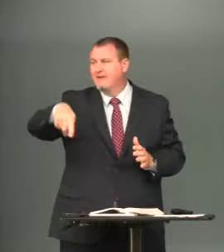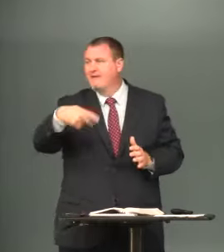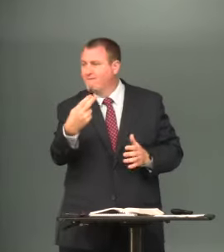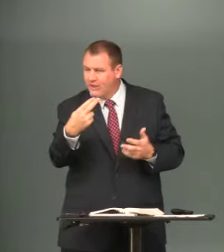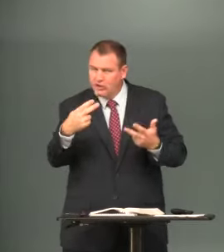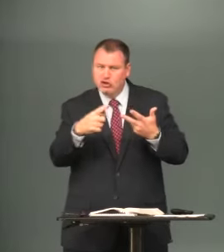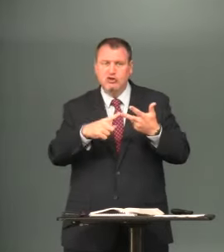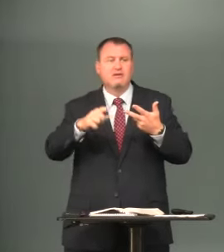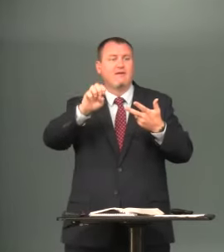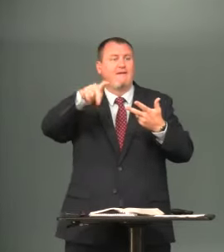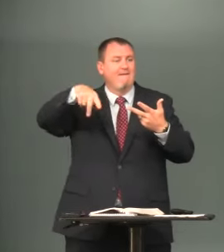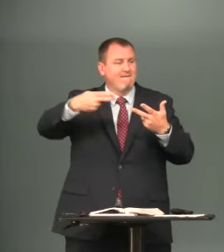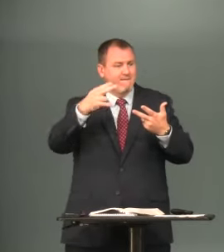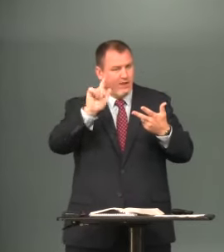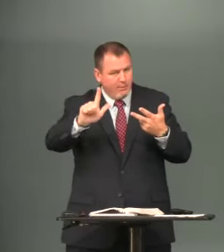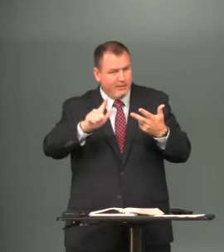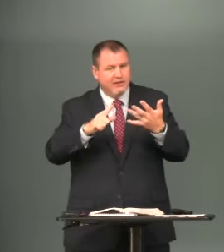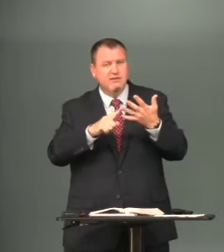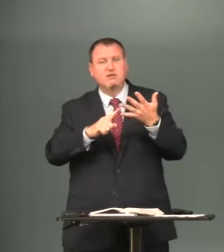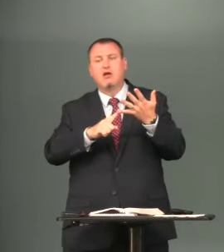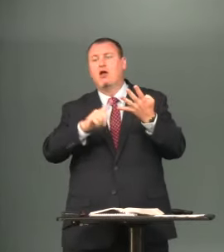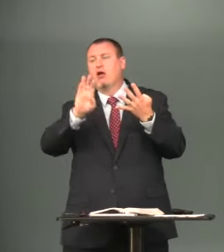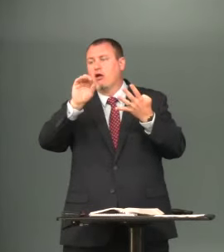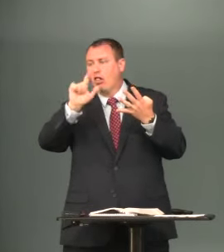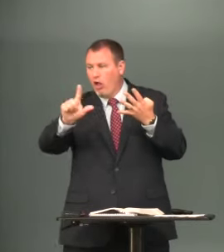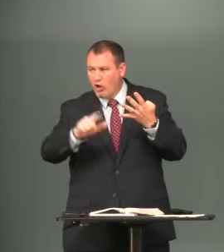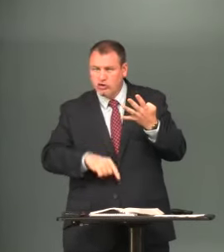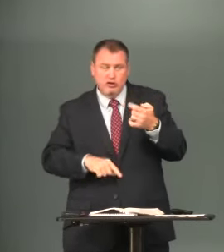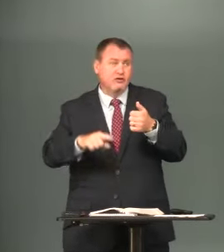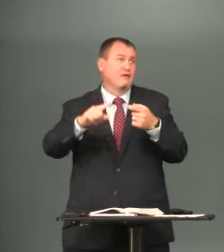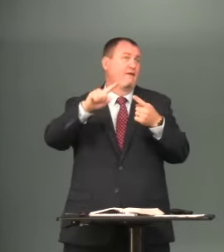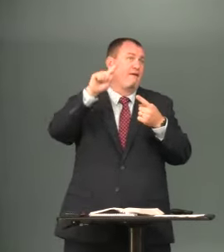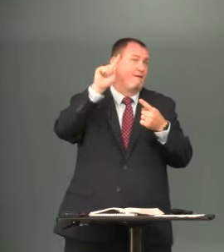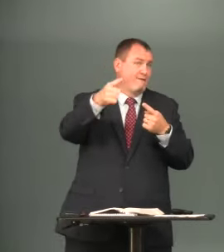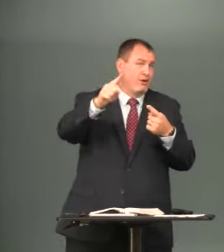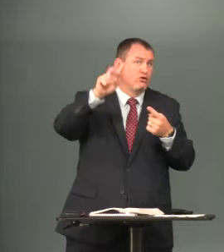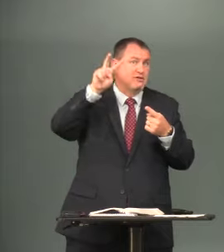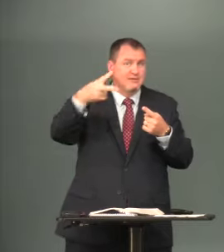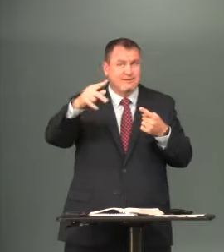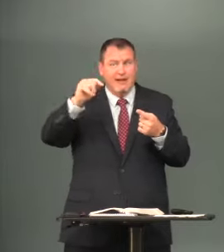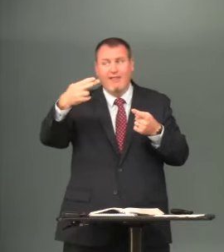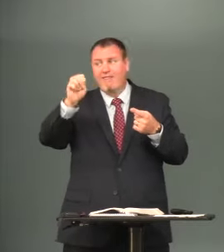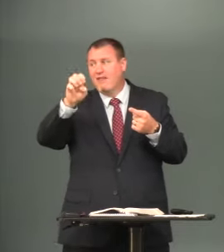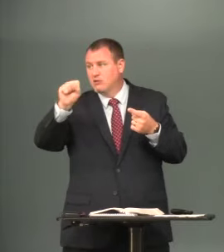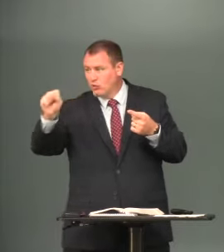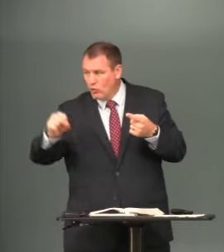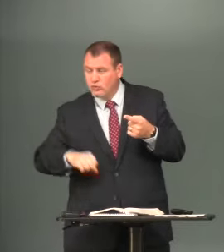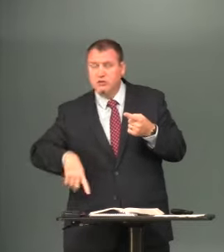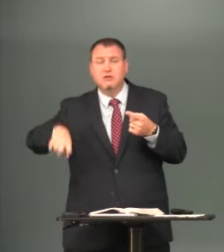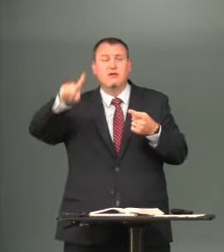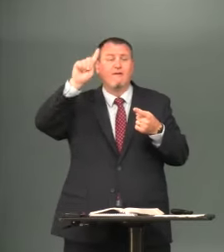galatians ephesians philippians colossians first and second corinthian